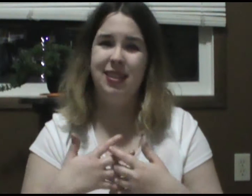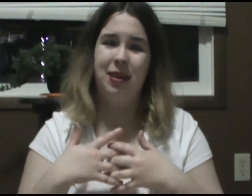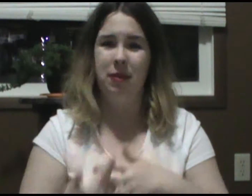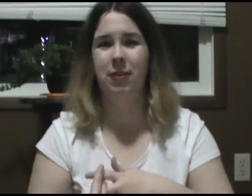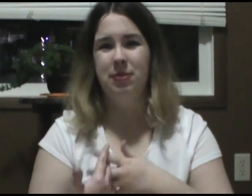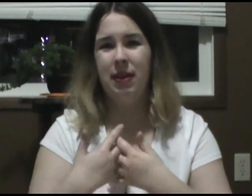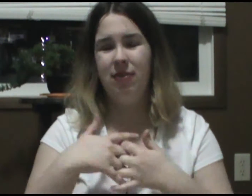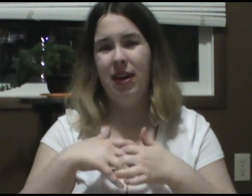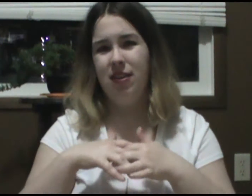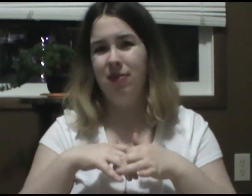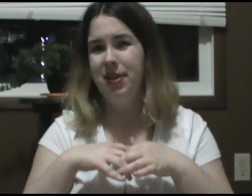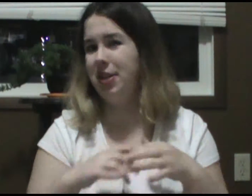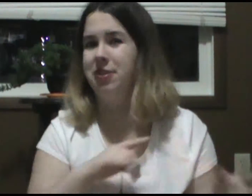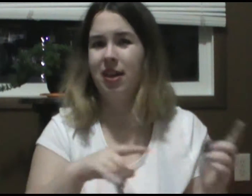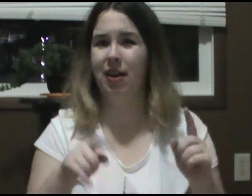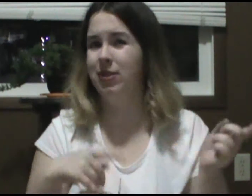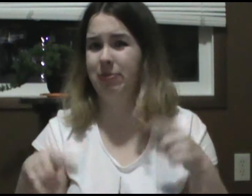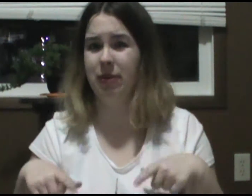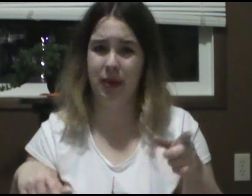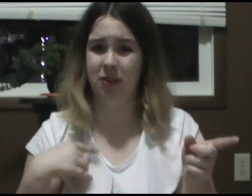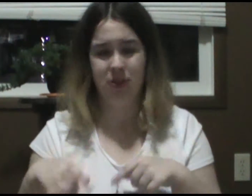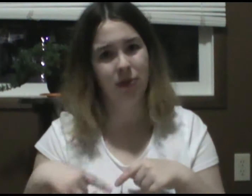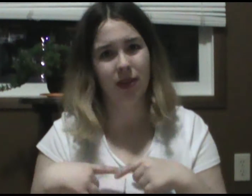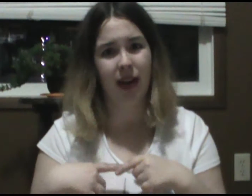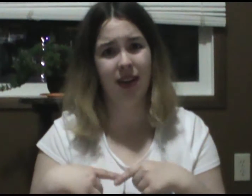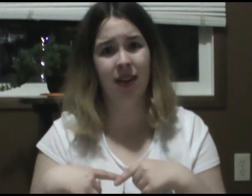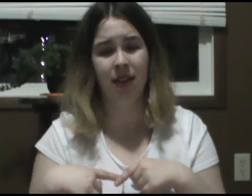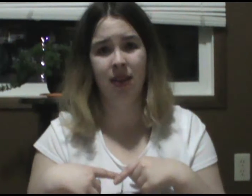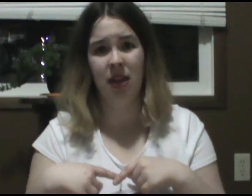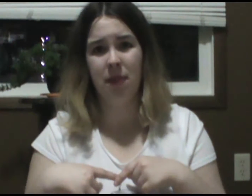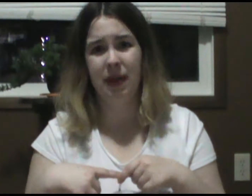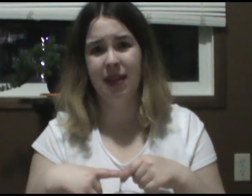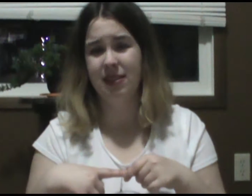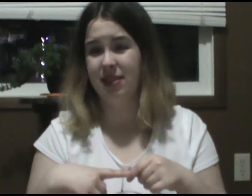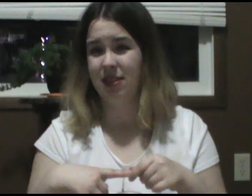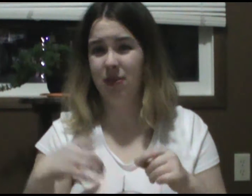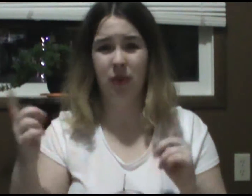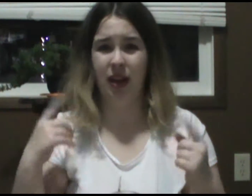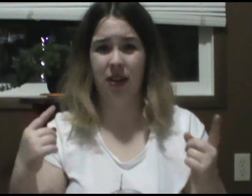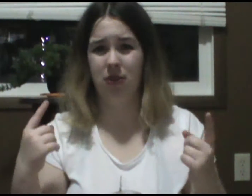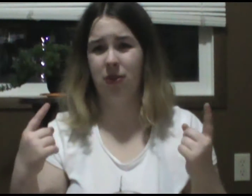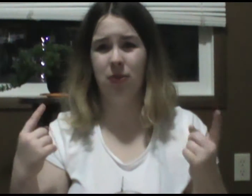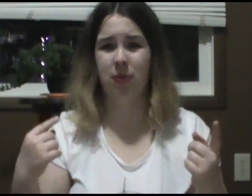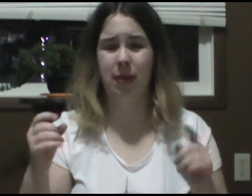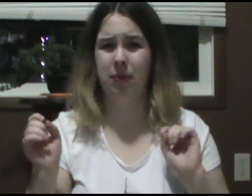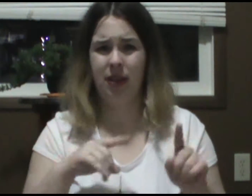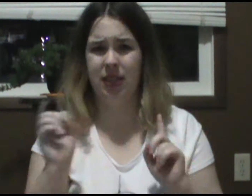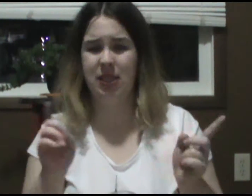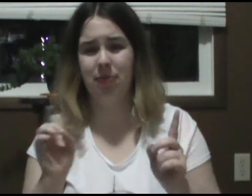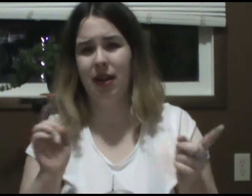I'm confused by the fact of, did she have a spare pair of shoes or not? Because what I could remember and, like, spotted